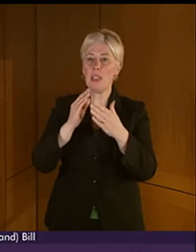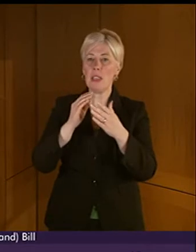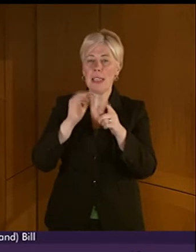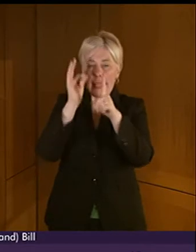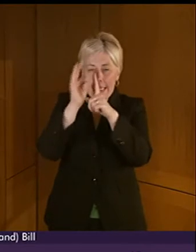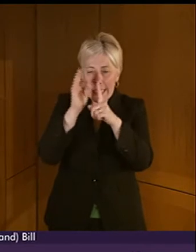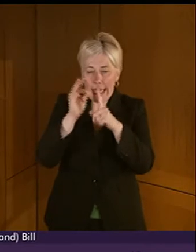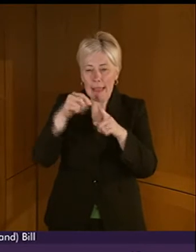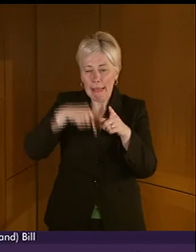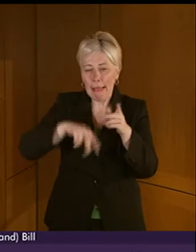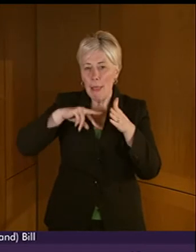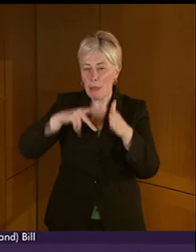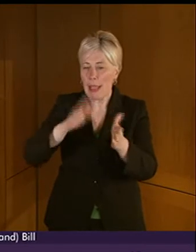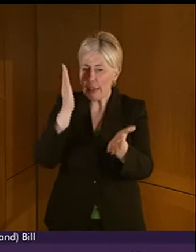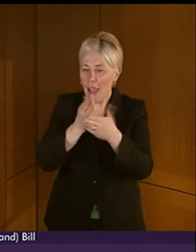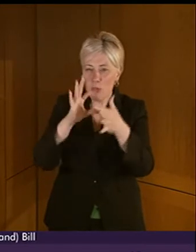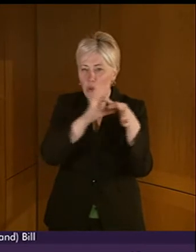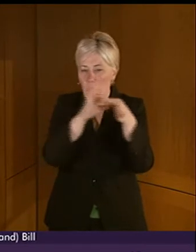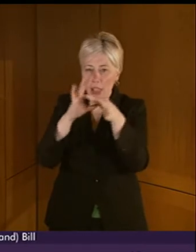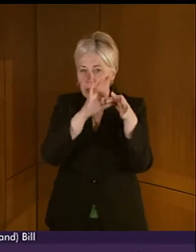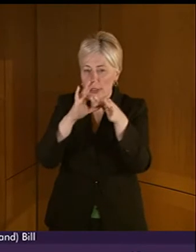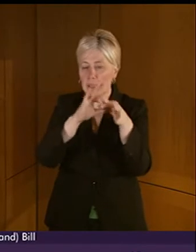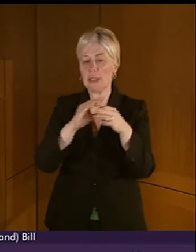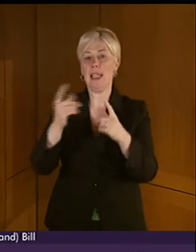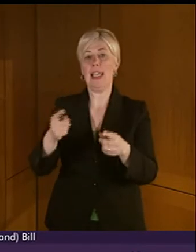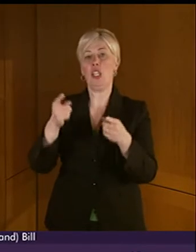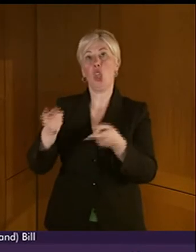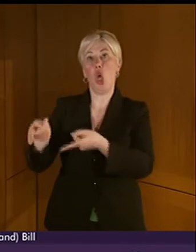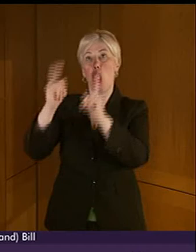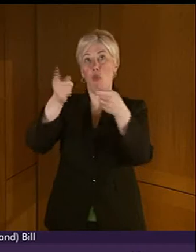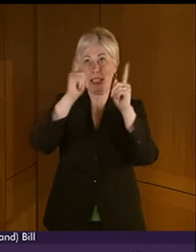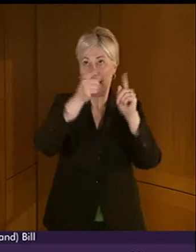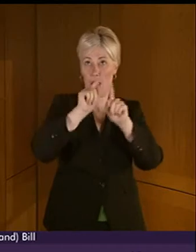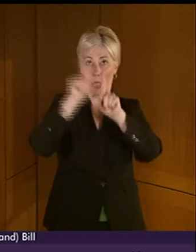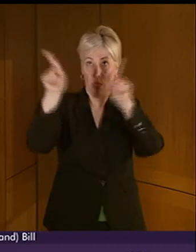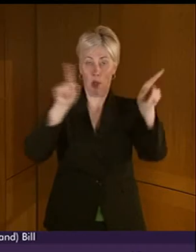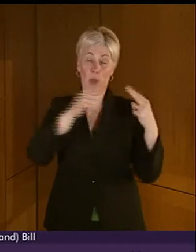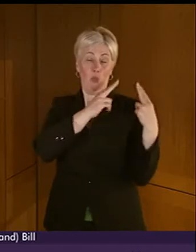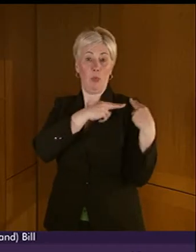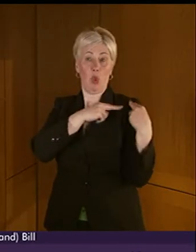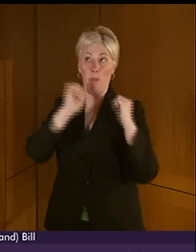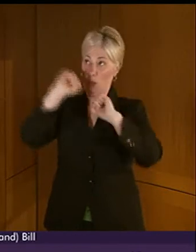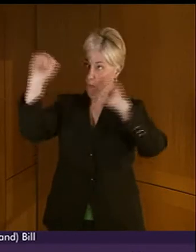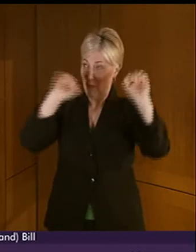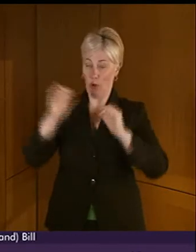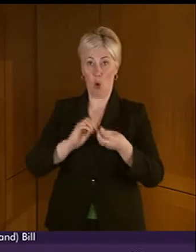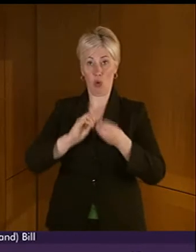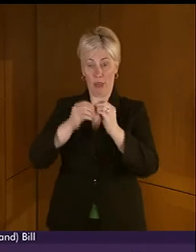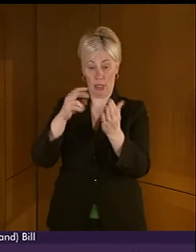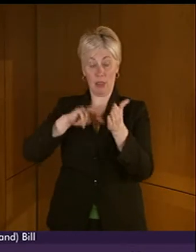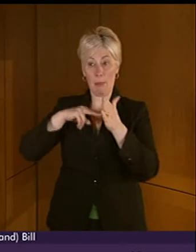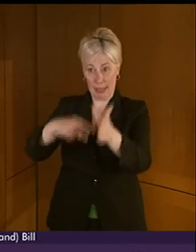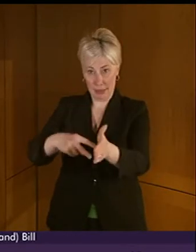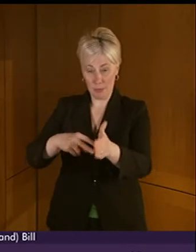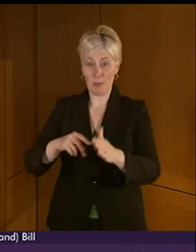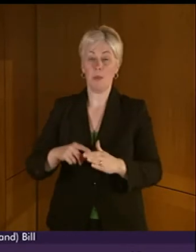plans and that each authority is accountable for the aspects of it that relate to their work. I think, as the Convener says,